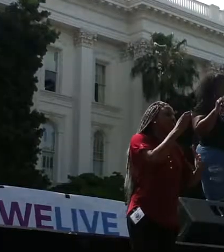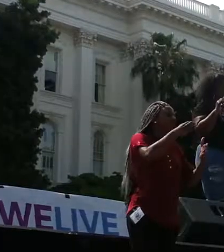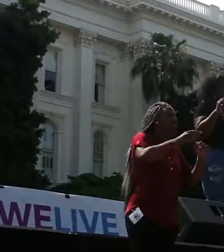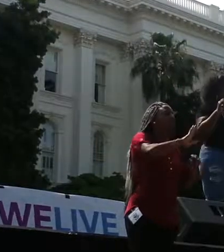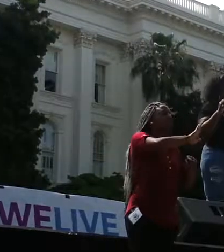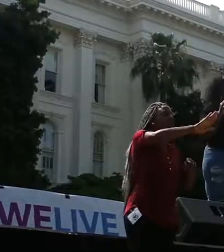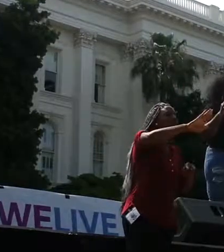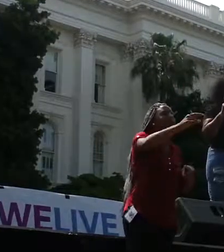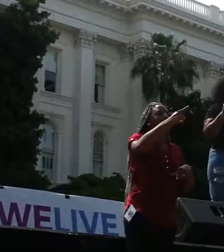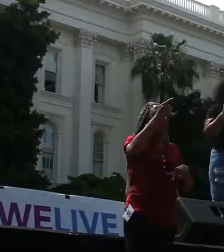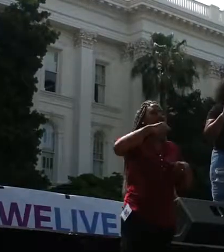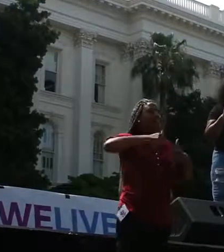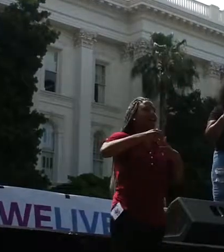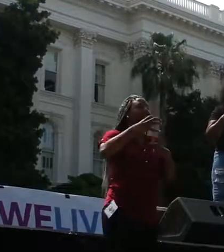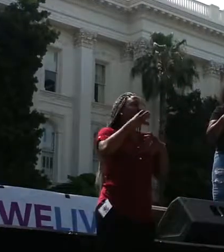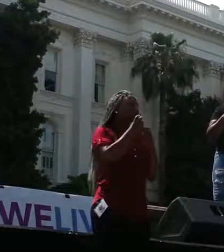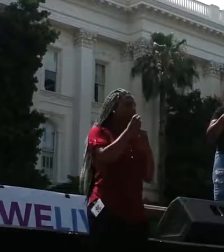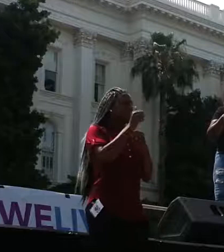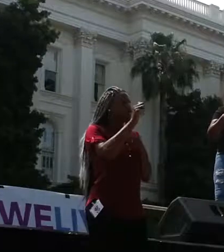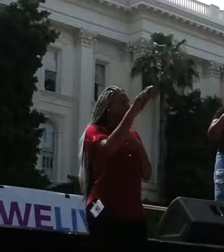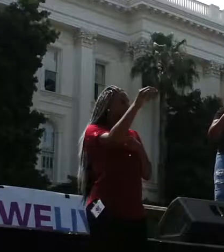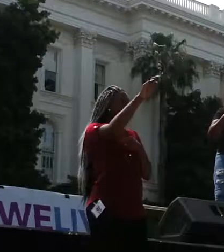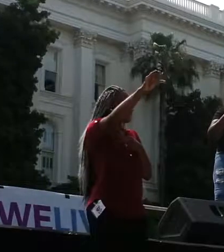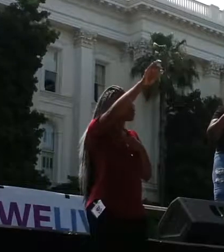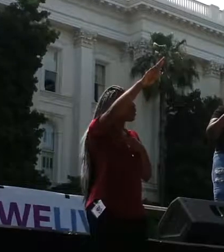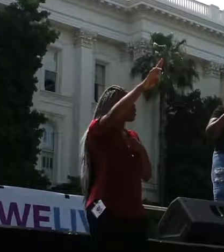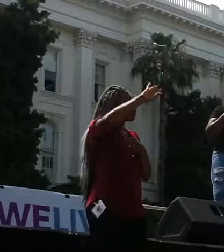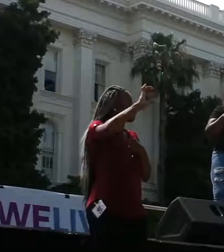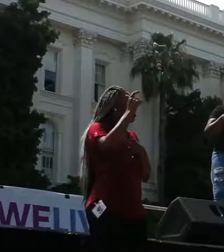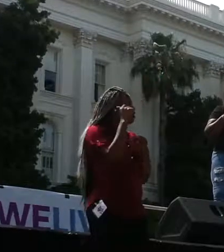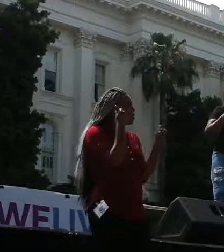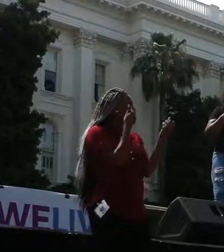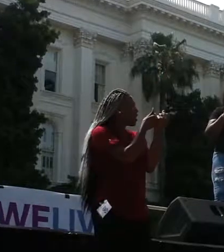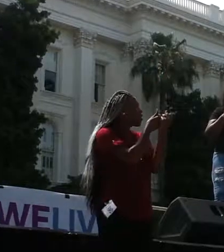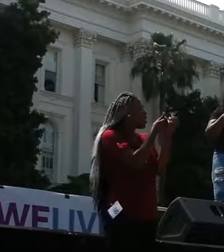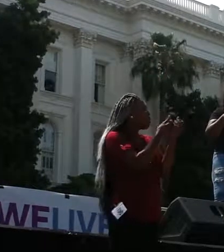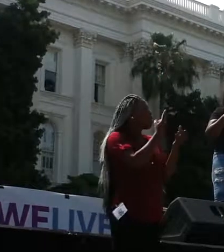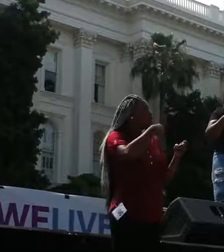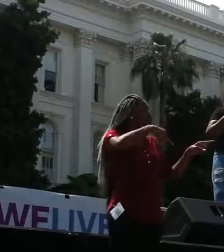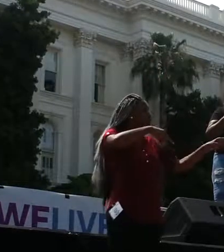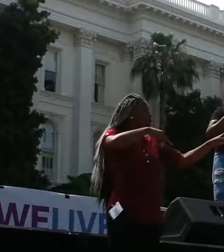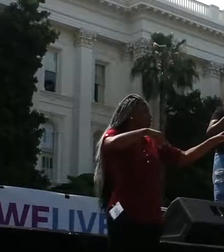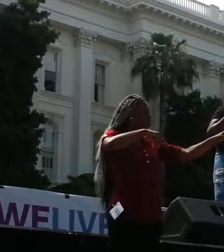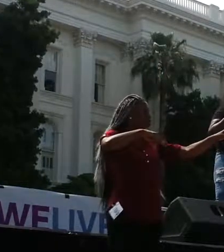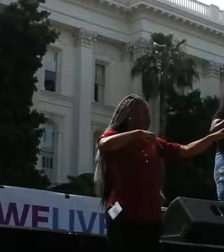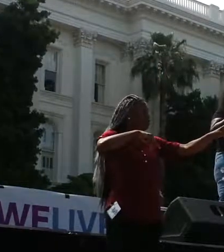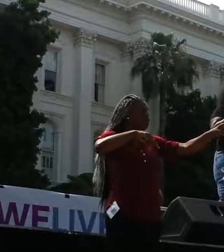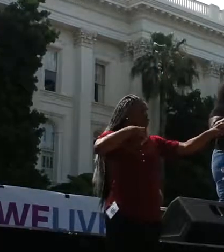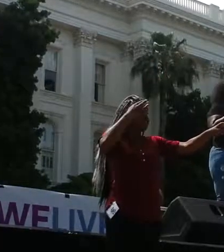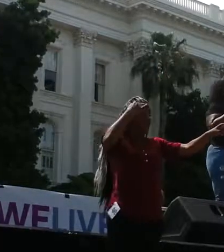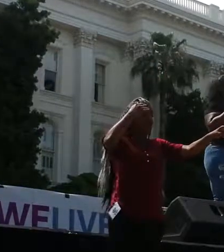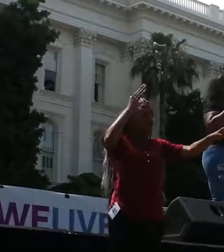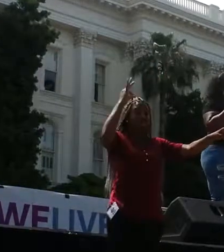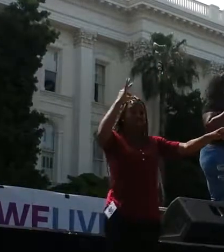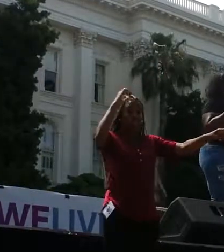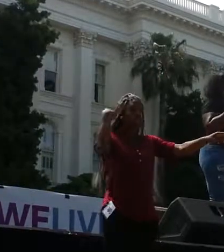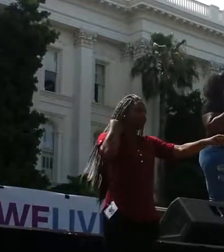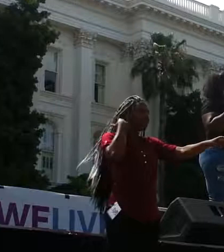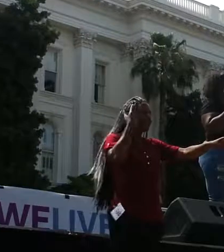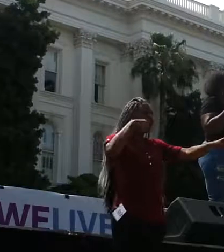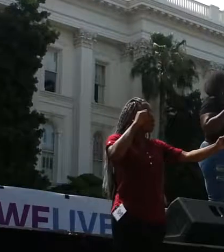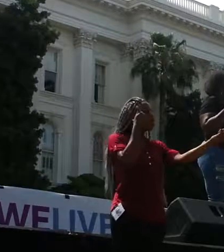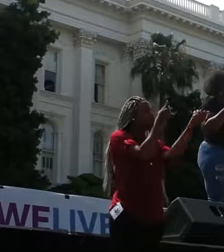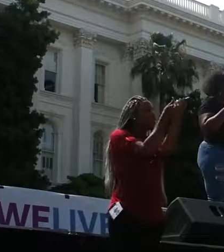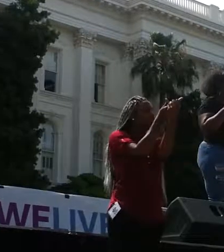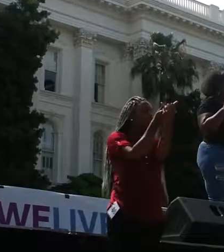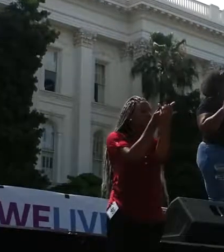Matter chapter, have stood up for each and every one of you, whether you know it or not. Whether you like our tactics